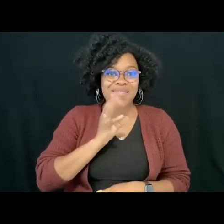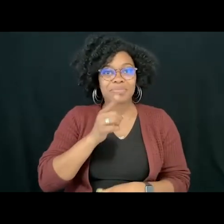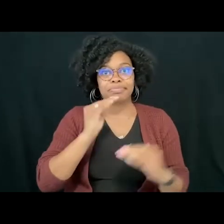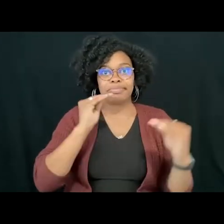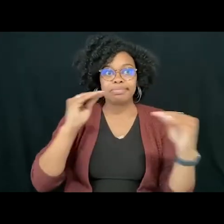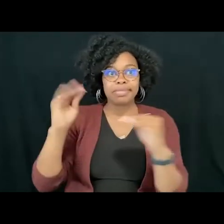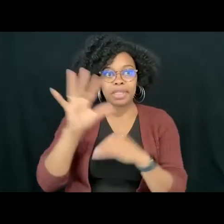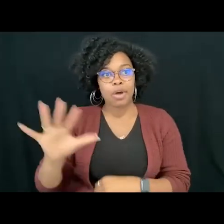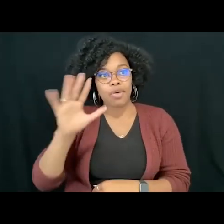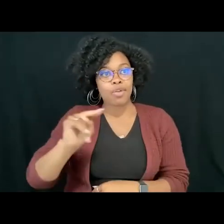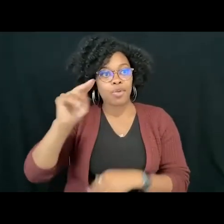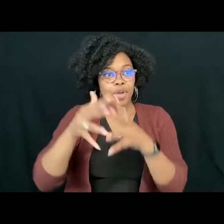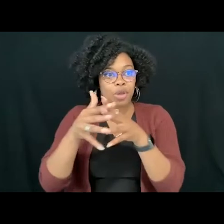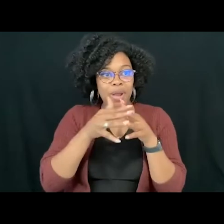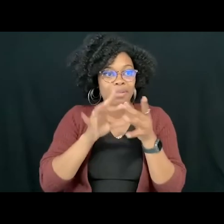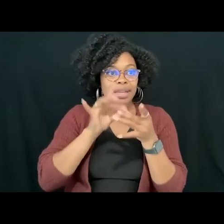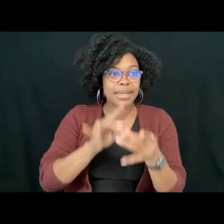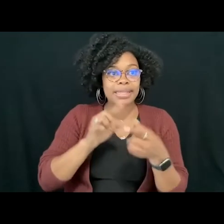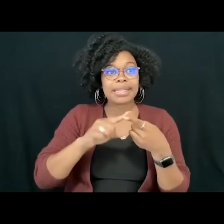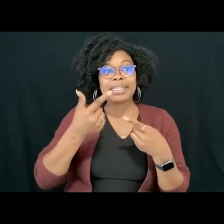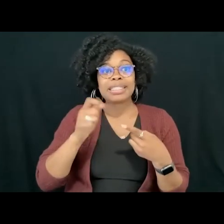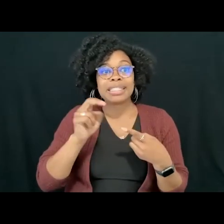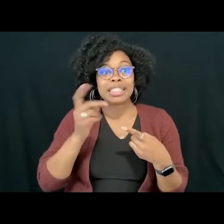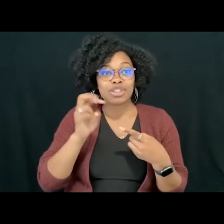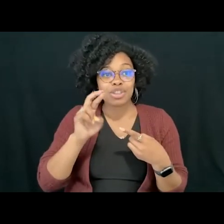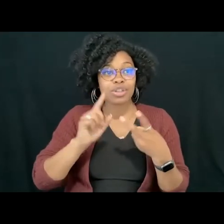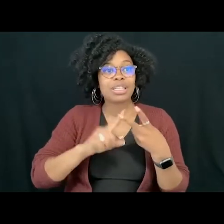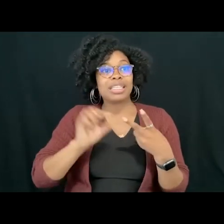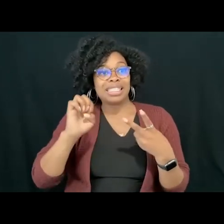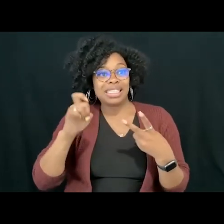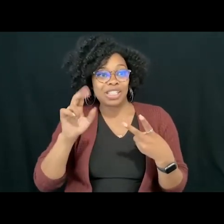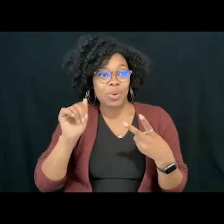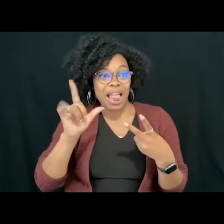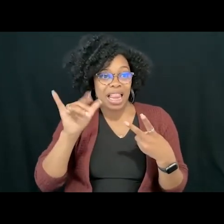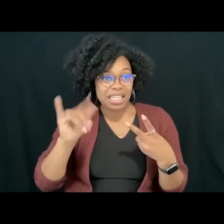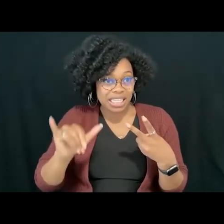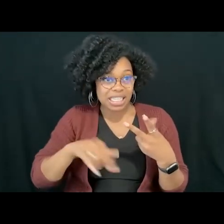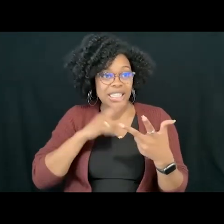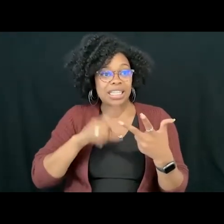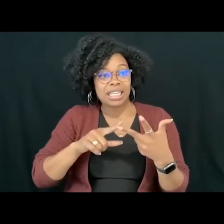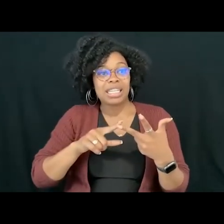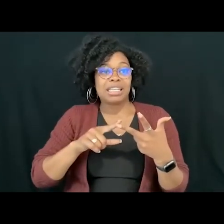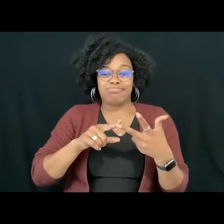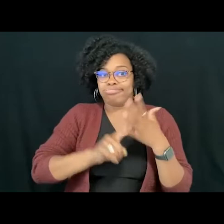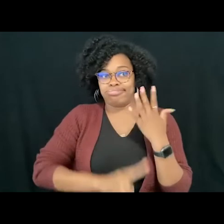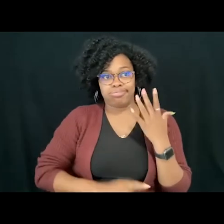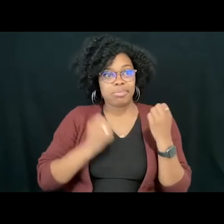gender, sexuality, disability, and more. They're the co-author of four books, including the ALA Stonewall honor book,